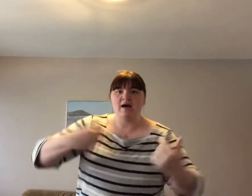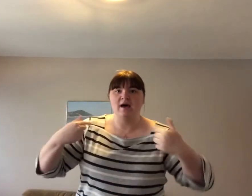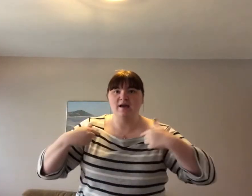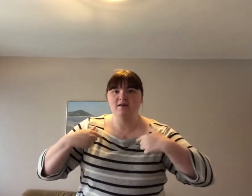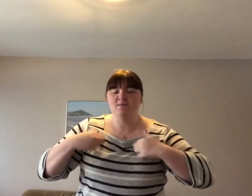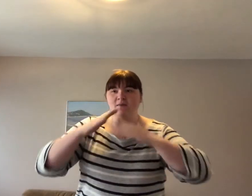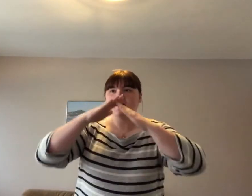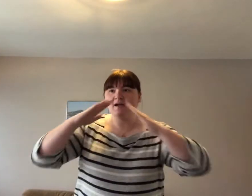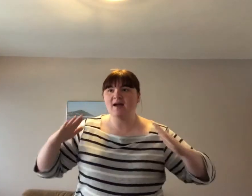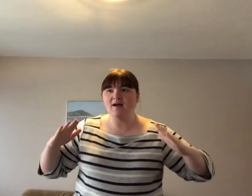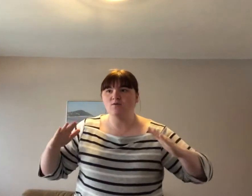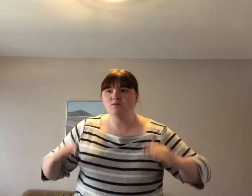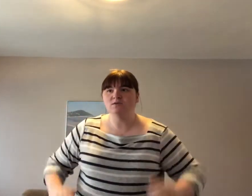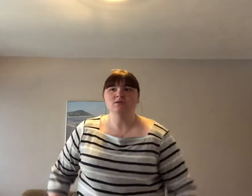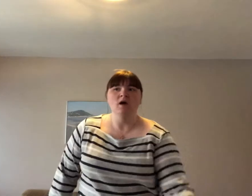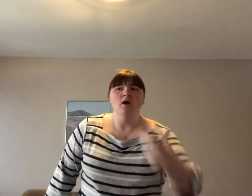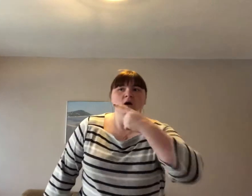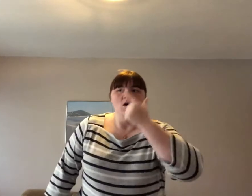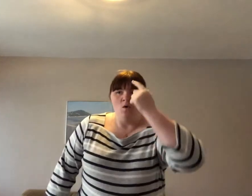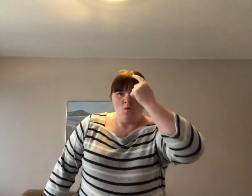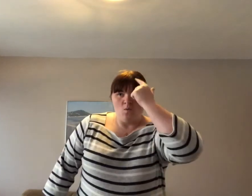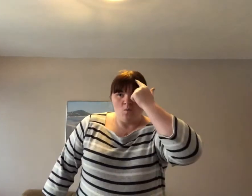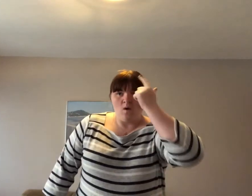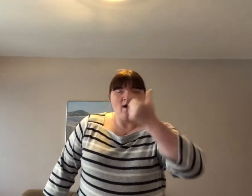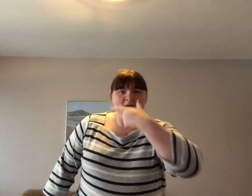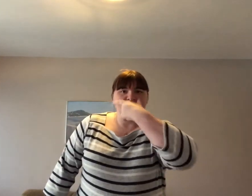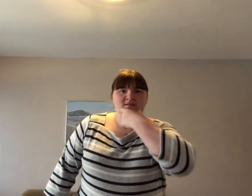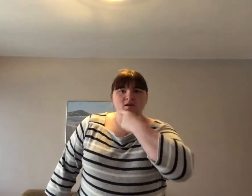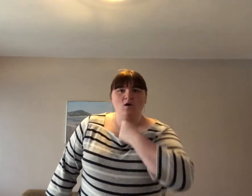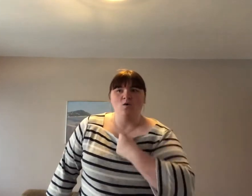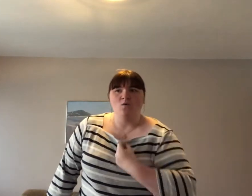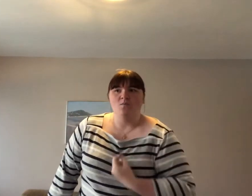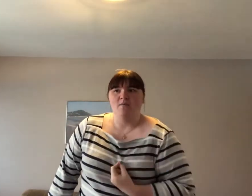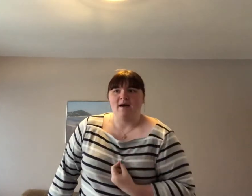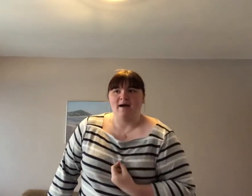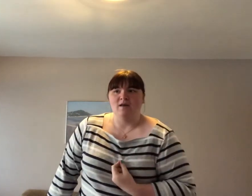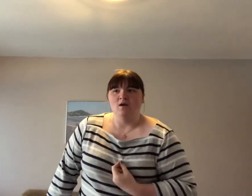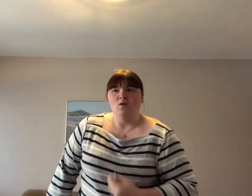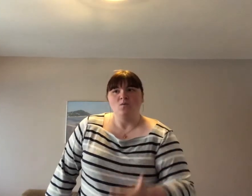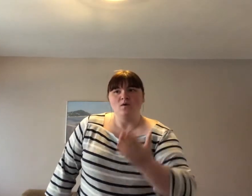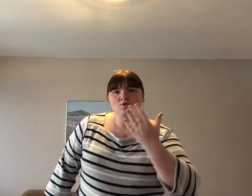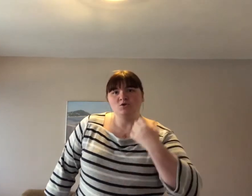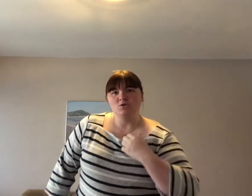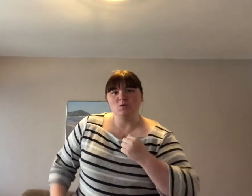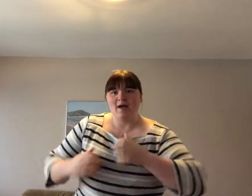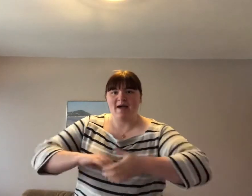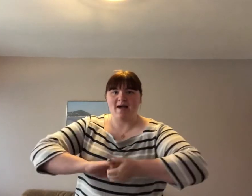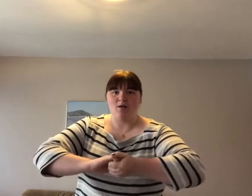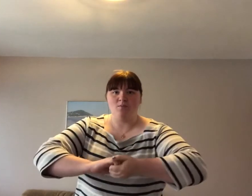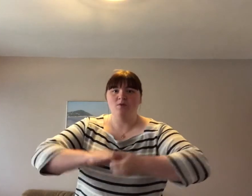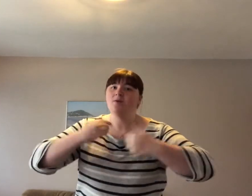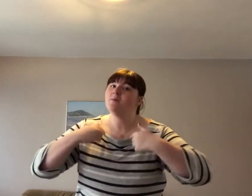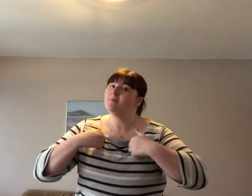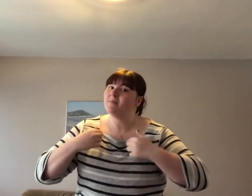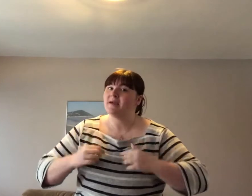my house. A wise old man, won't you help me